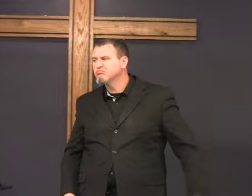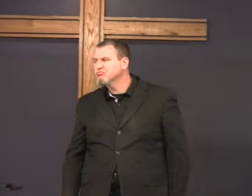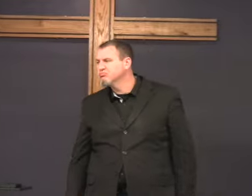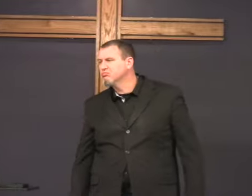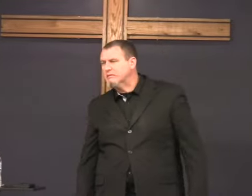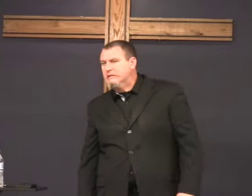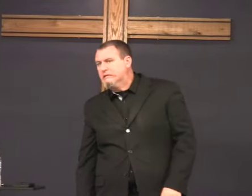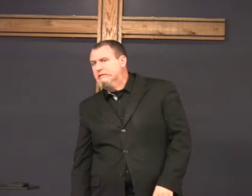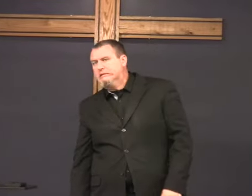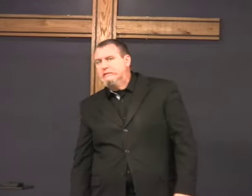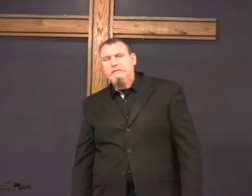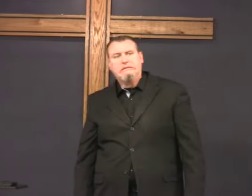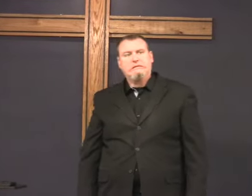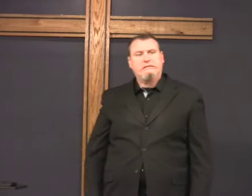Oh! Yeah.